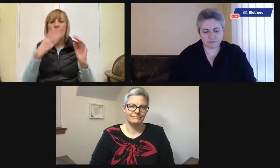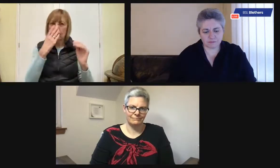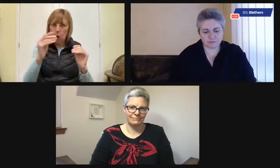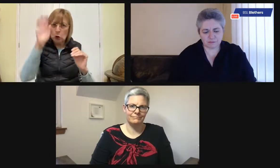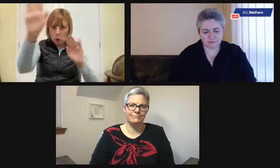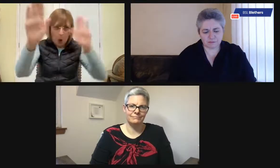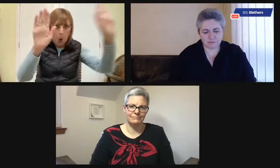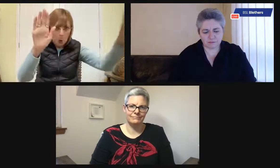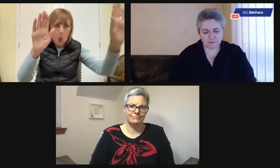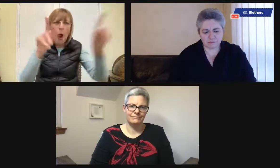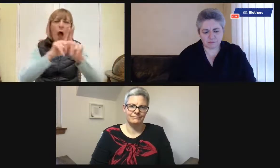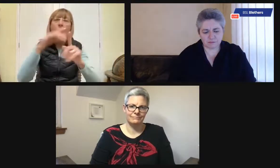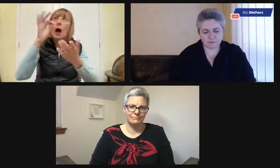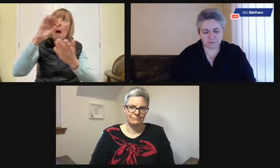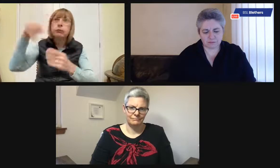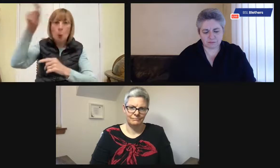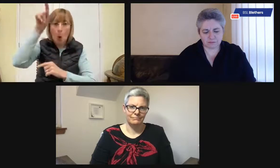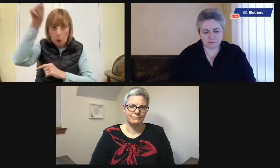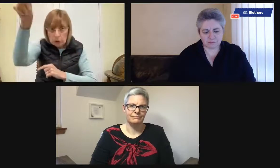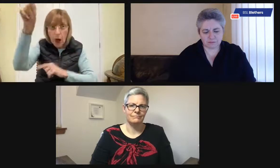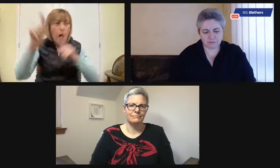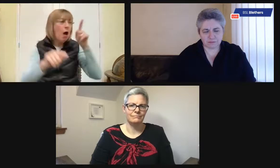As I said, I didn't have access to those at the time.